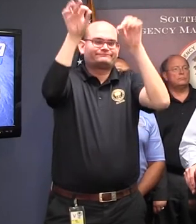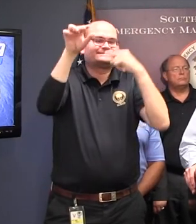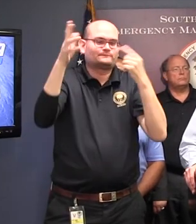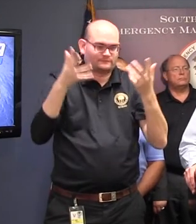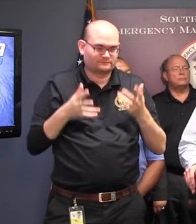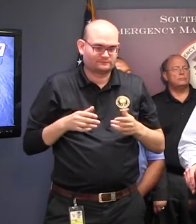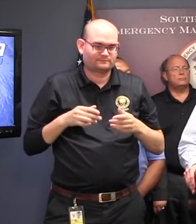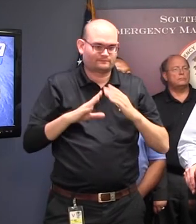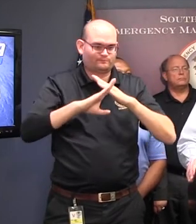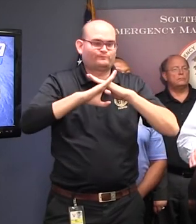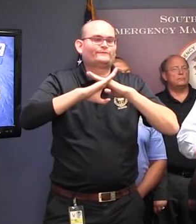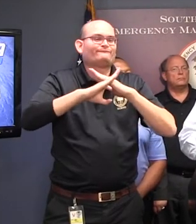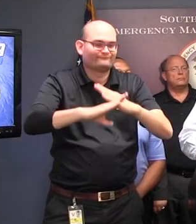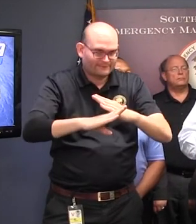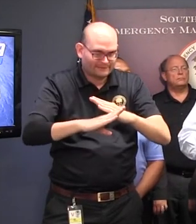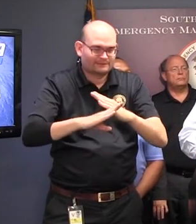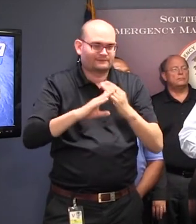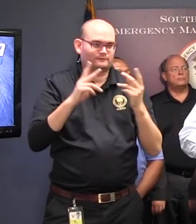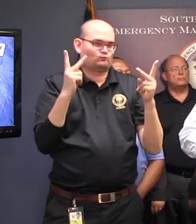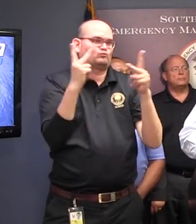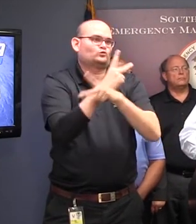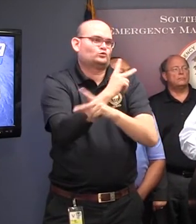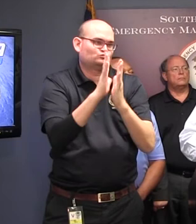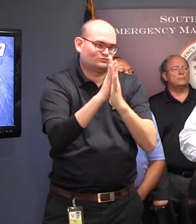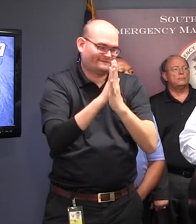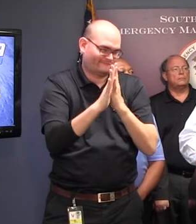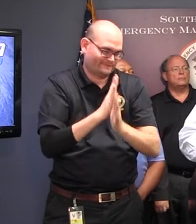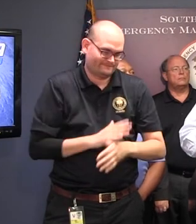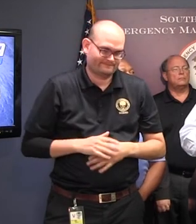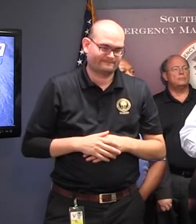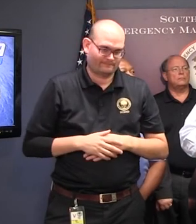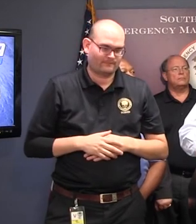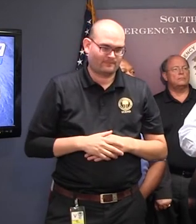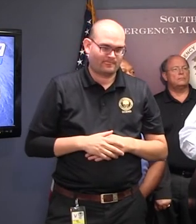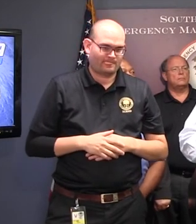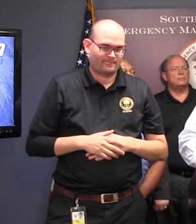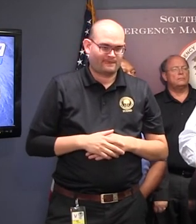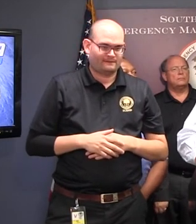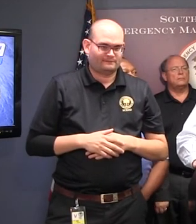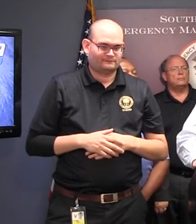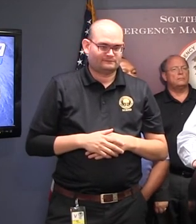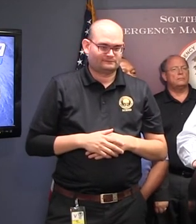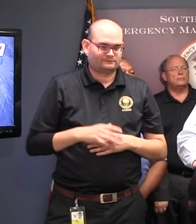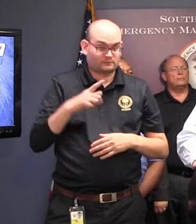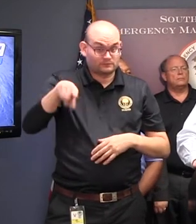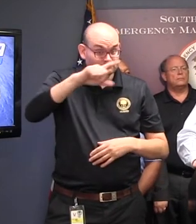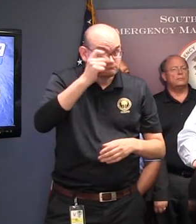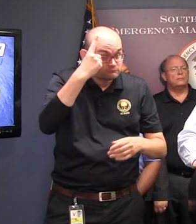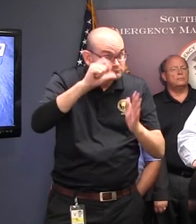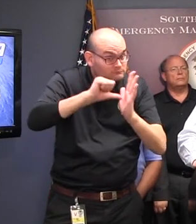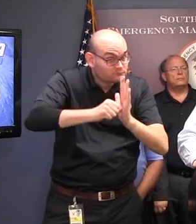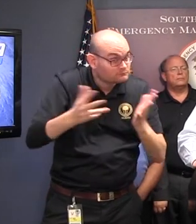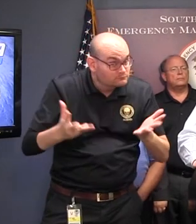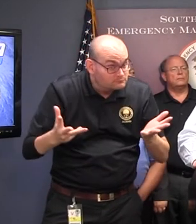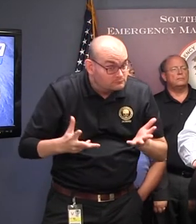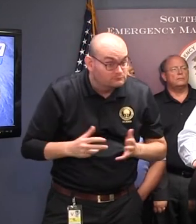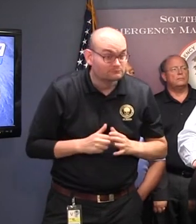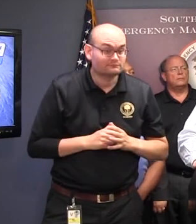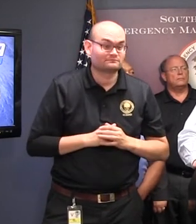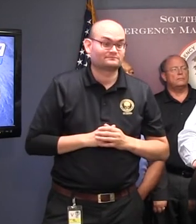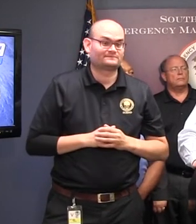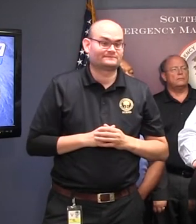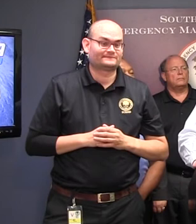you're saying. But what we urge everybody to understand right now is until we say otherwise, they should